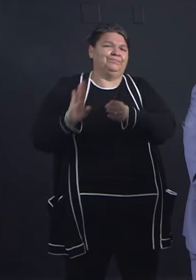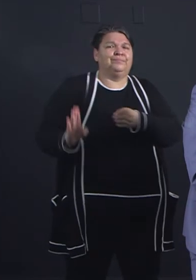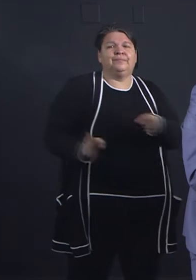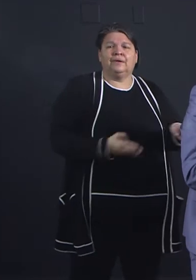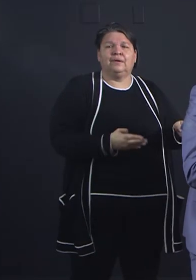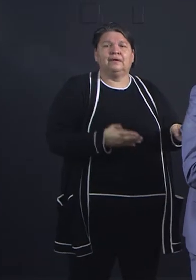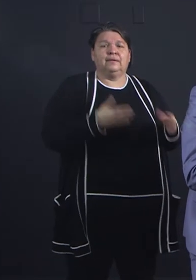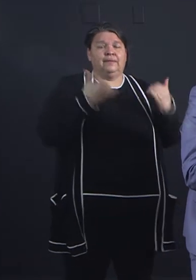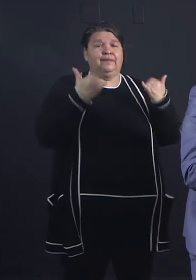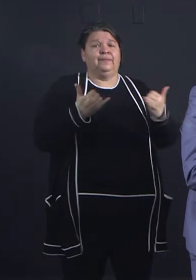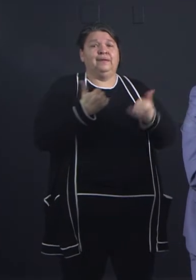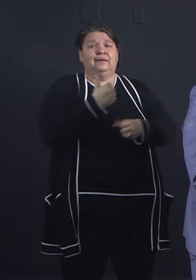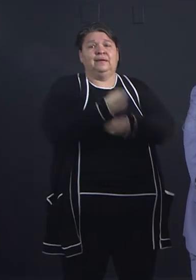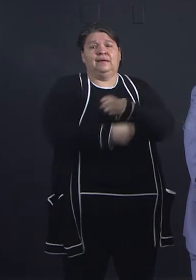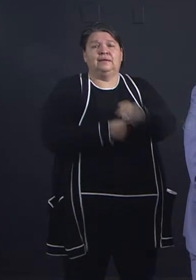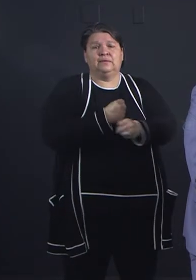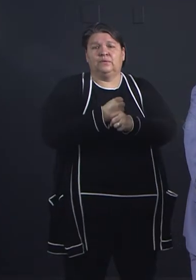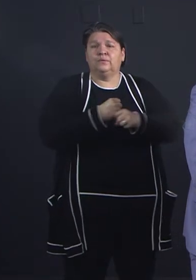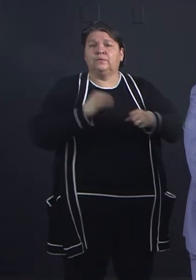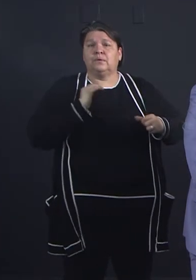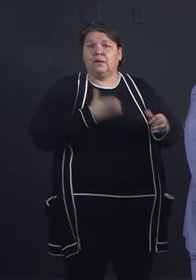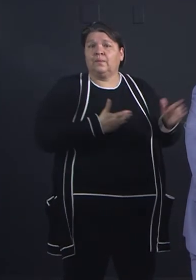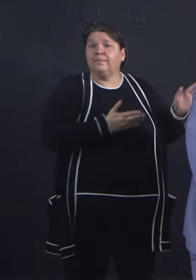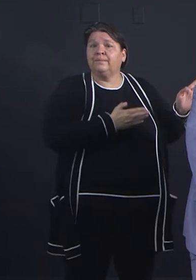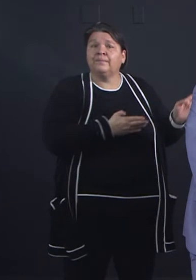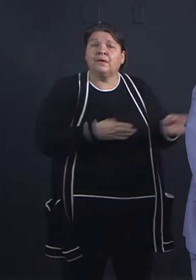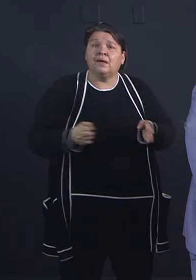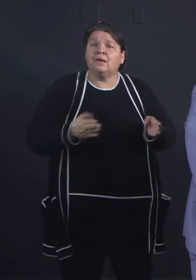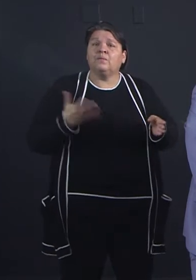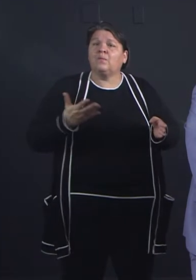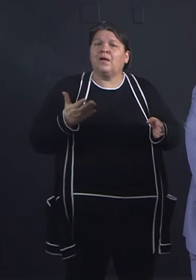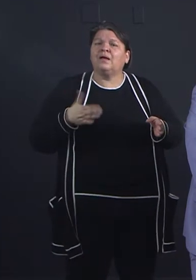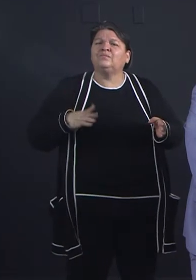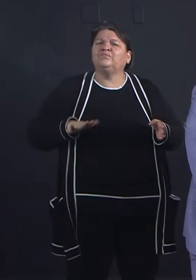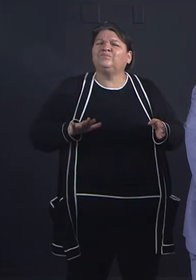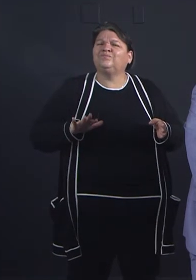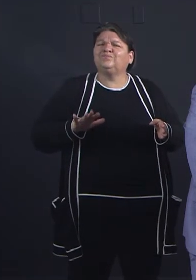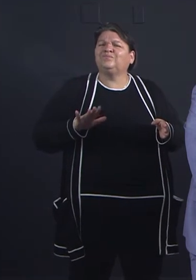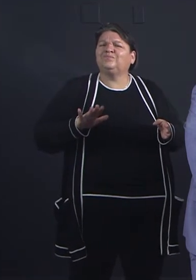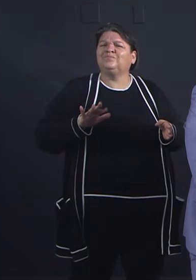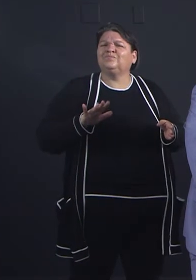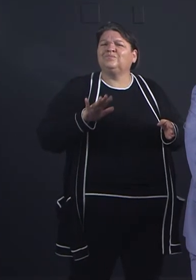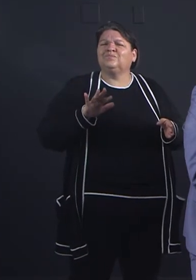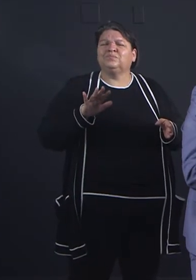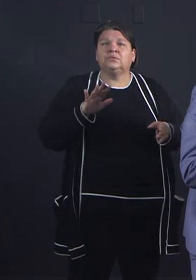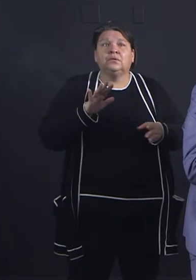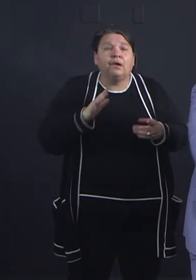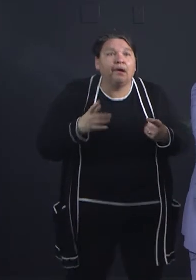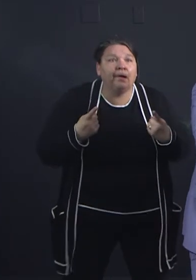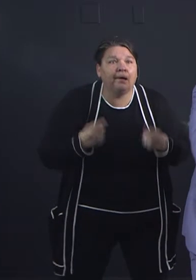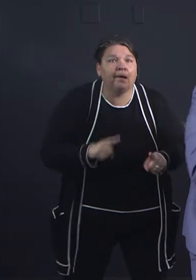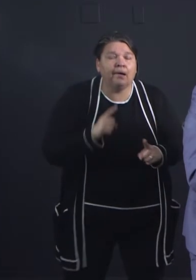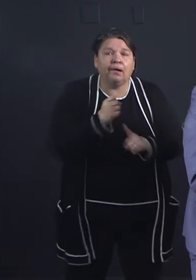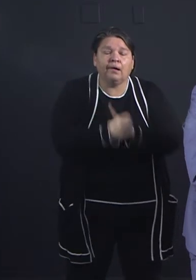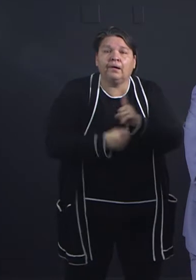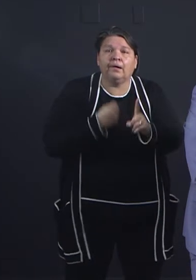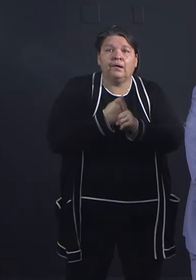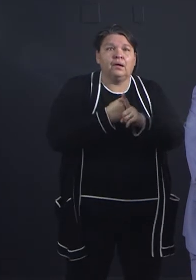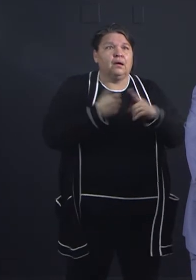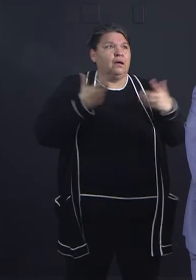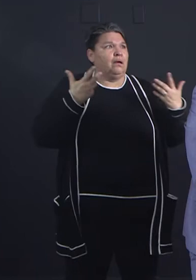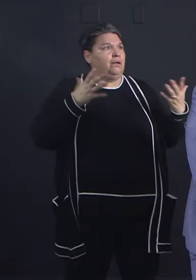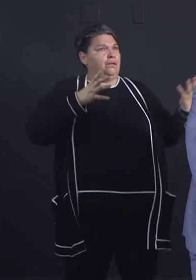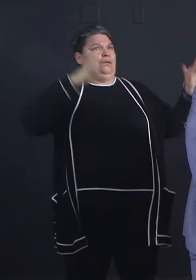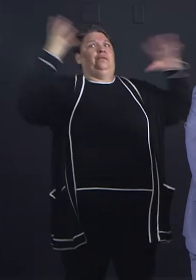this is an unexpected curveball that we didn't see. We were really excited about